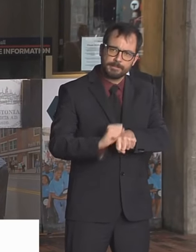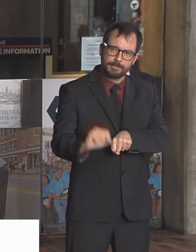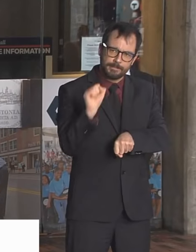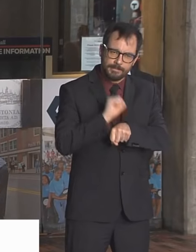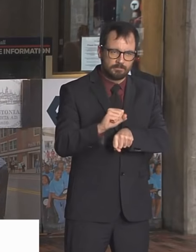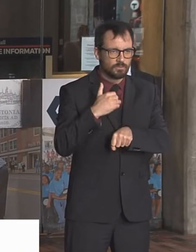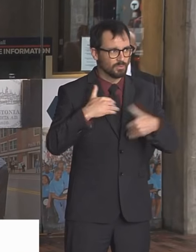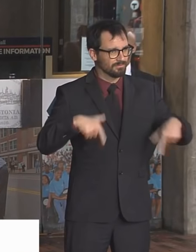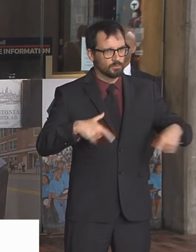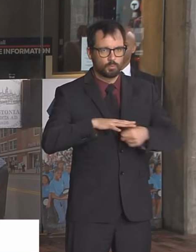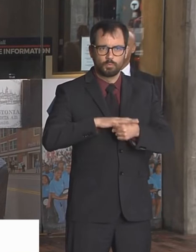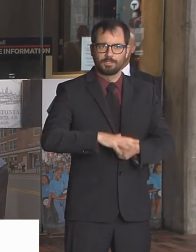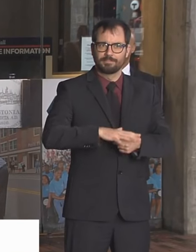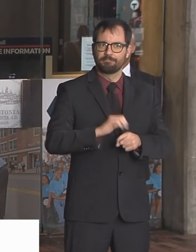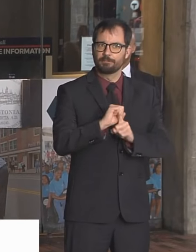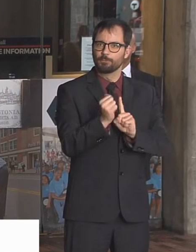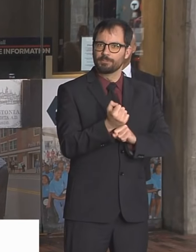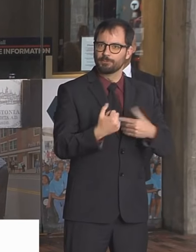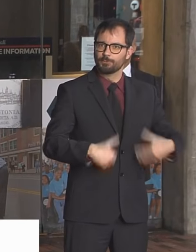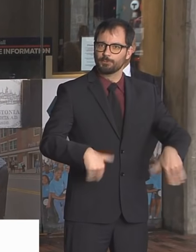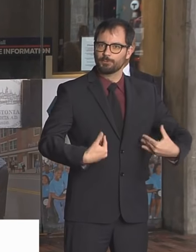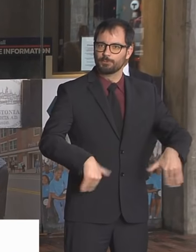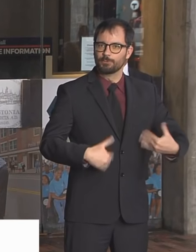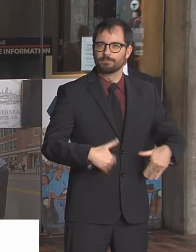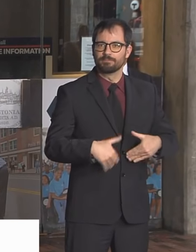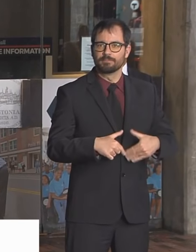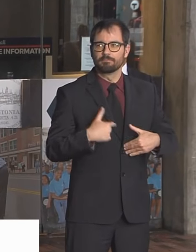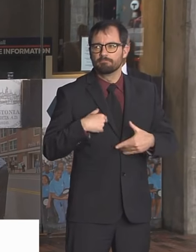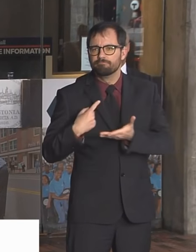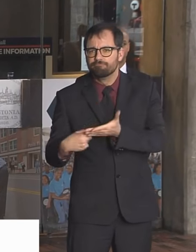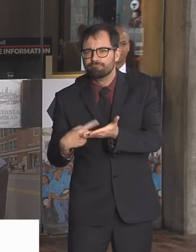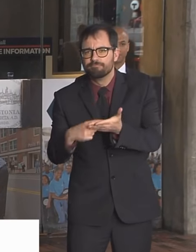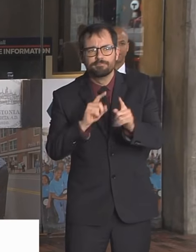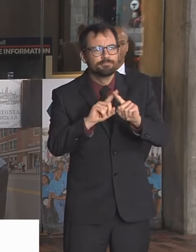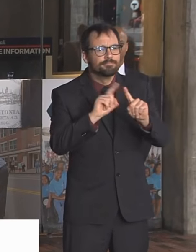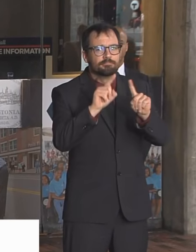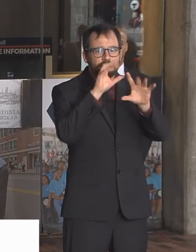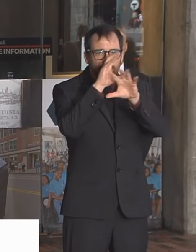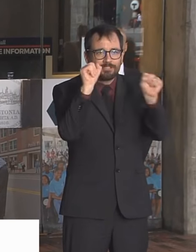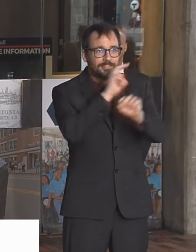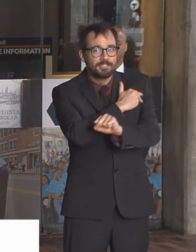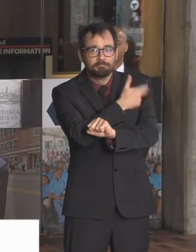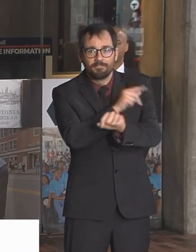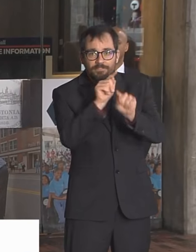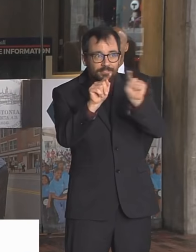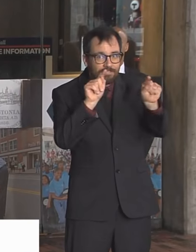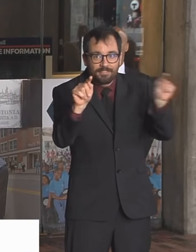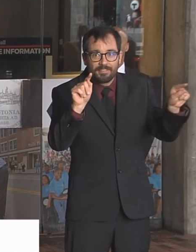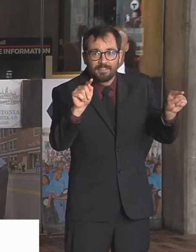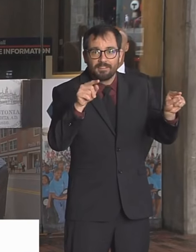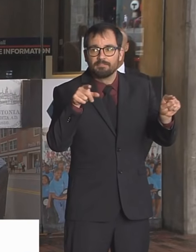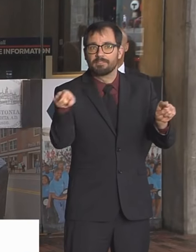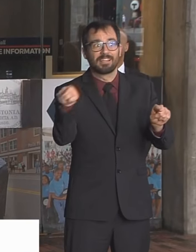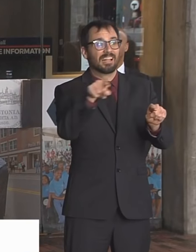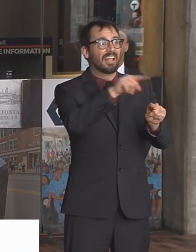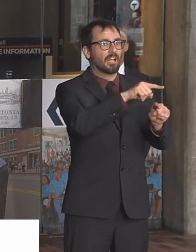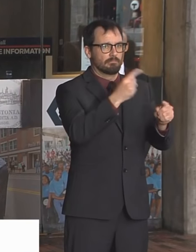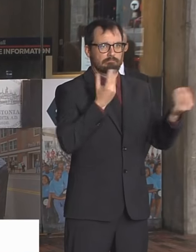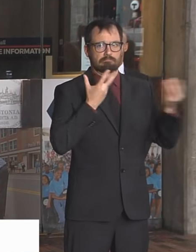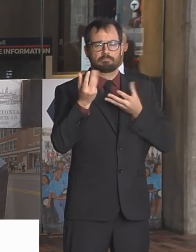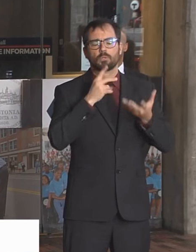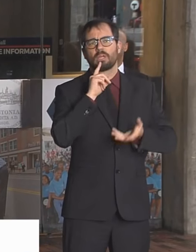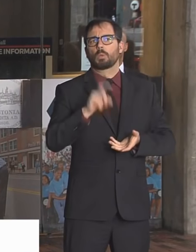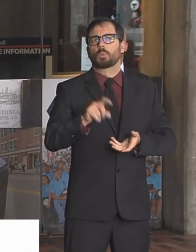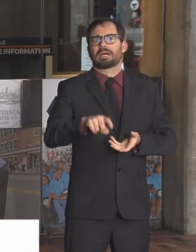of all the hospitals in Boston today. They need supplies. As we all know that Governor Baker was on a call yesterday